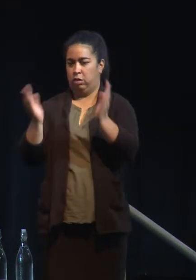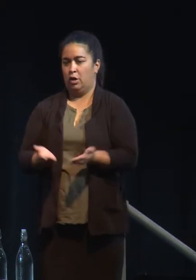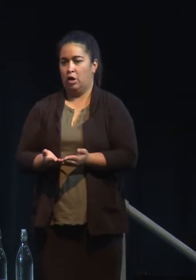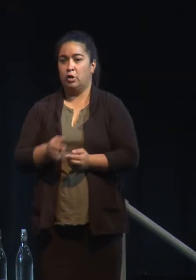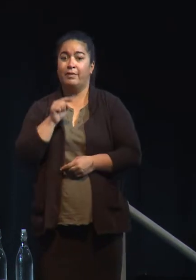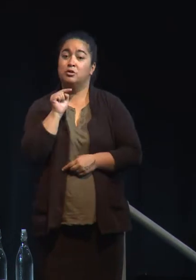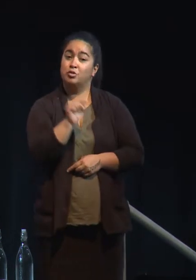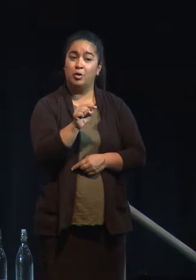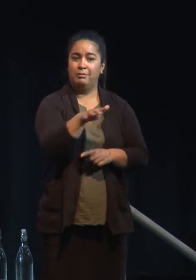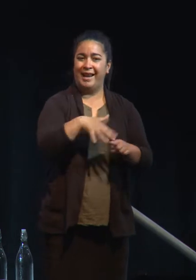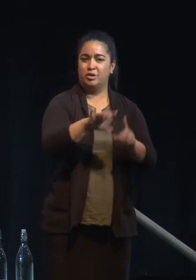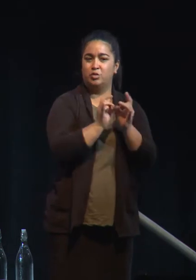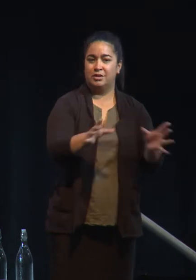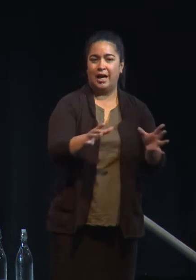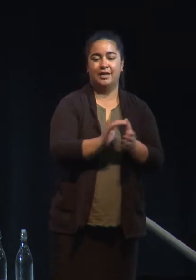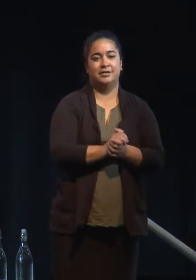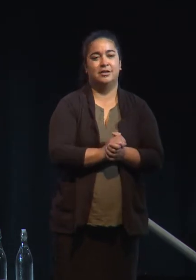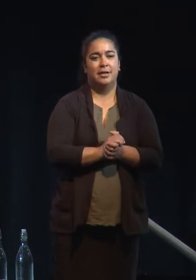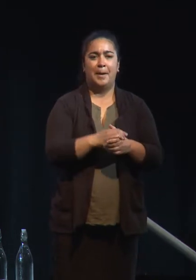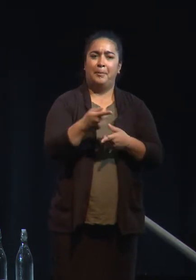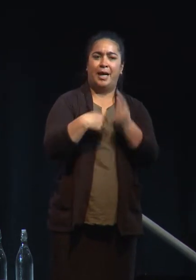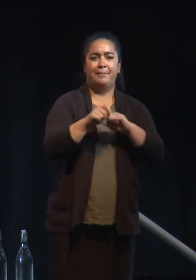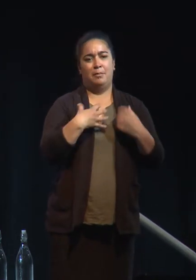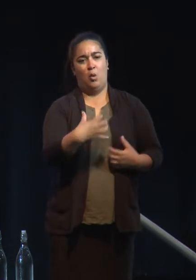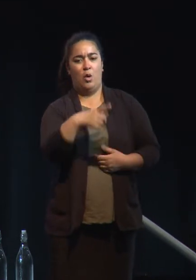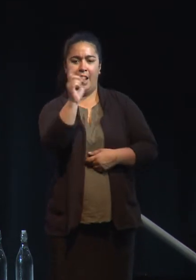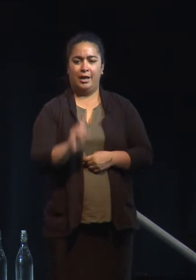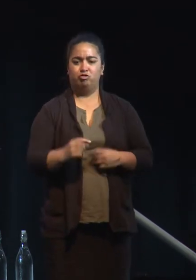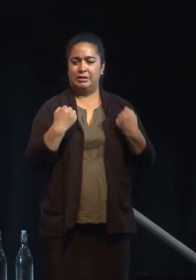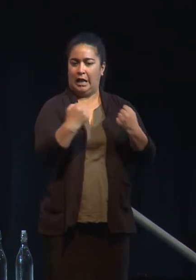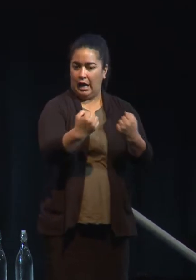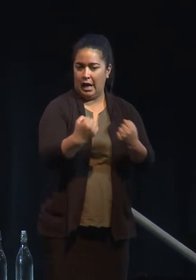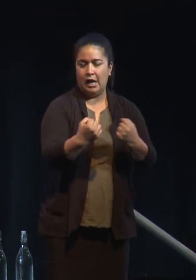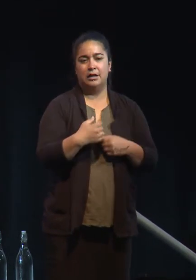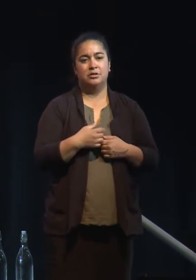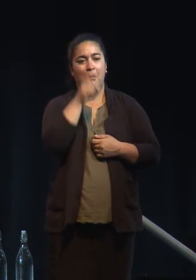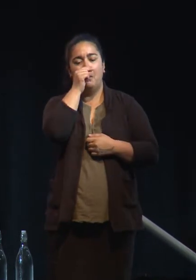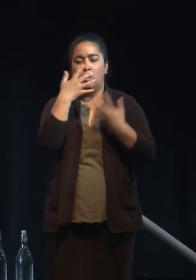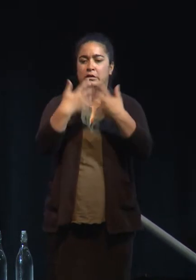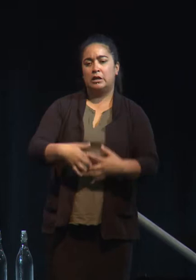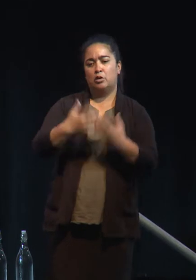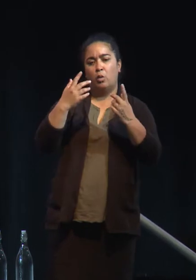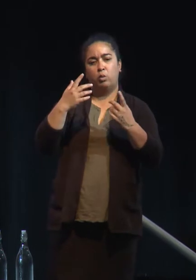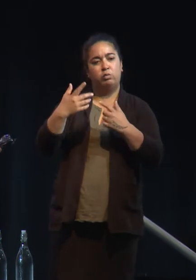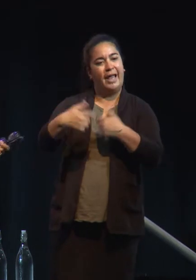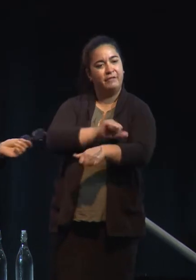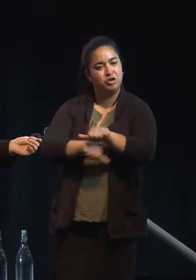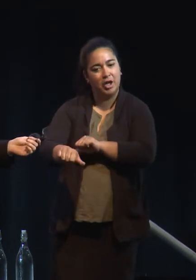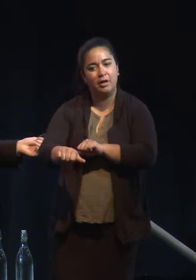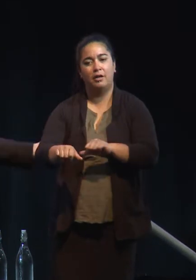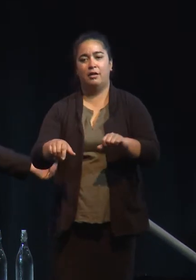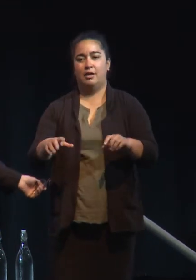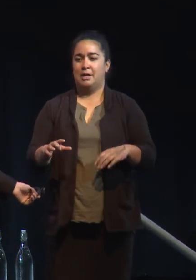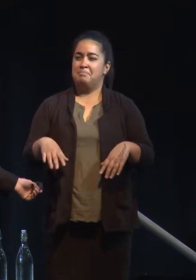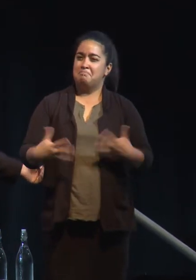electrify the vehicle fleet and maybe look at some technical innovation, some new engineering around maybe